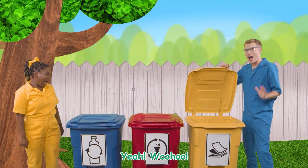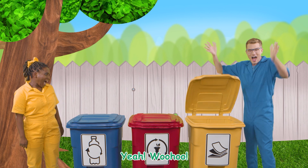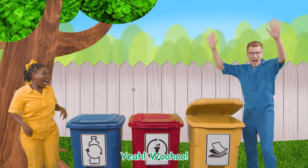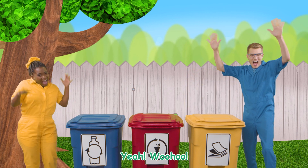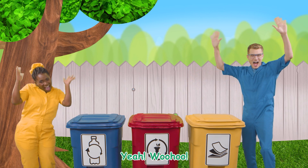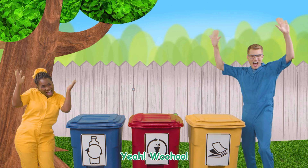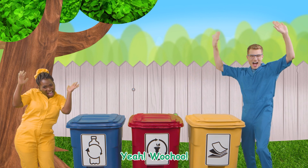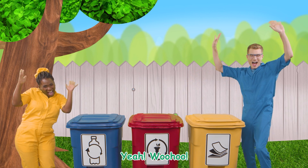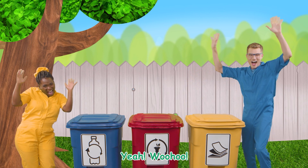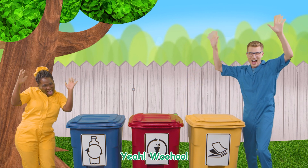Yeah! Woohoo!